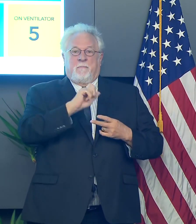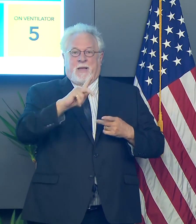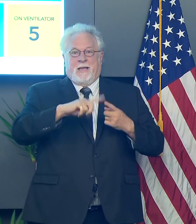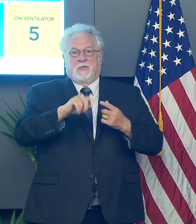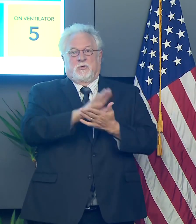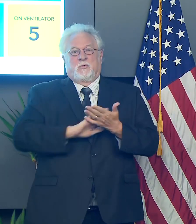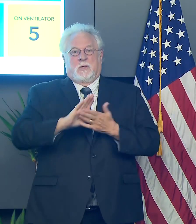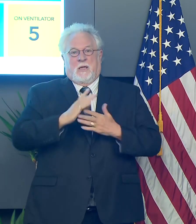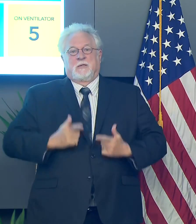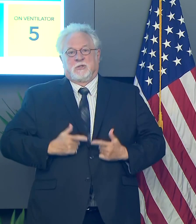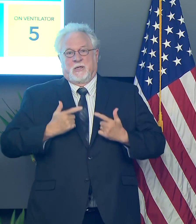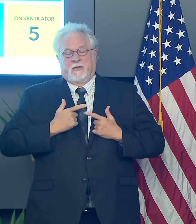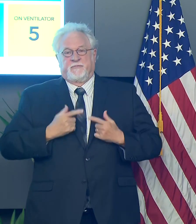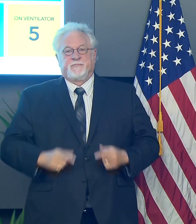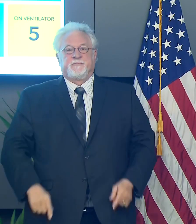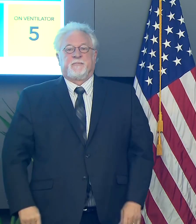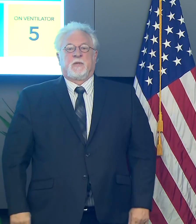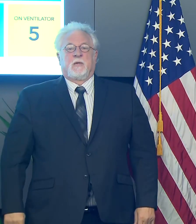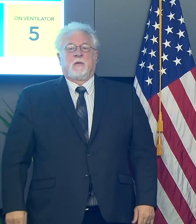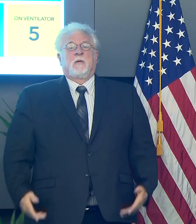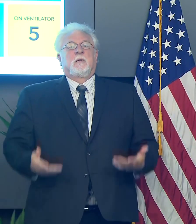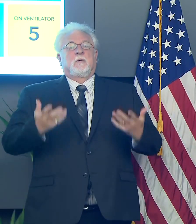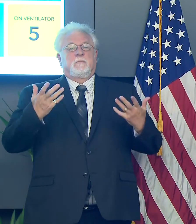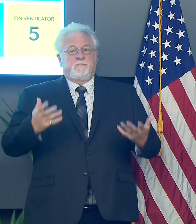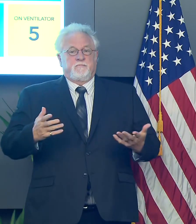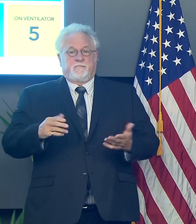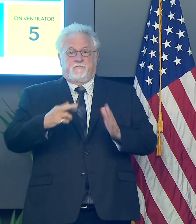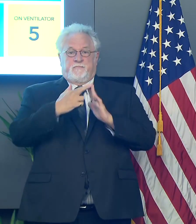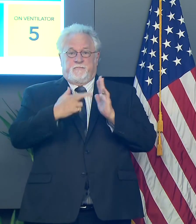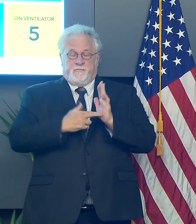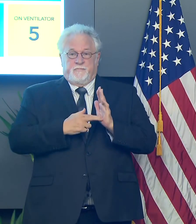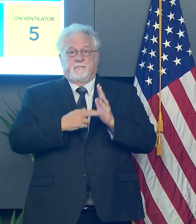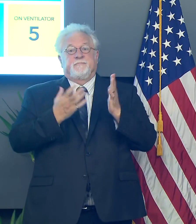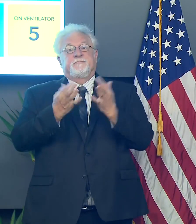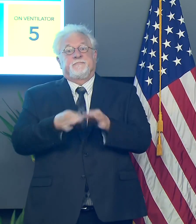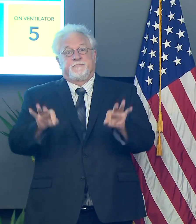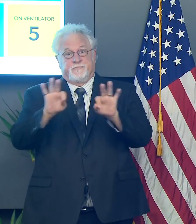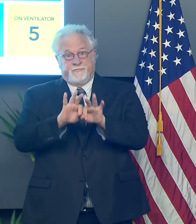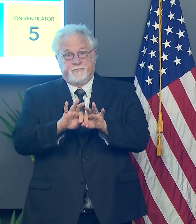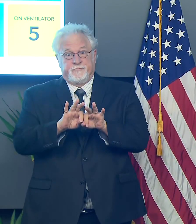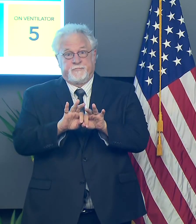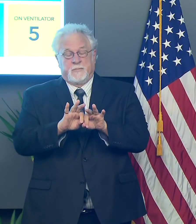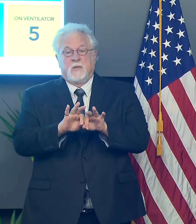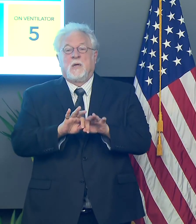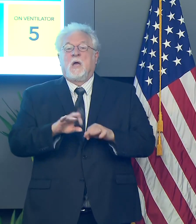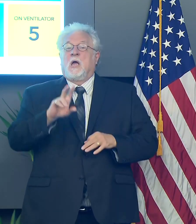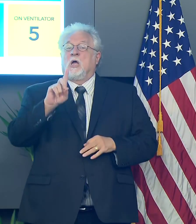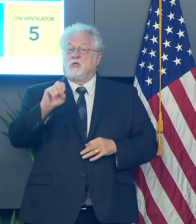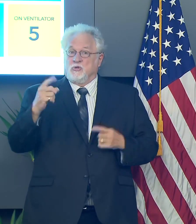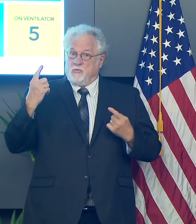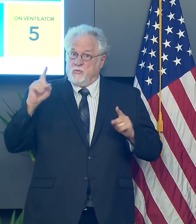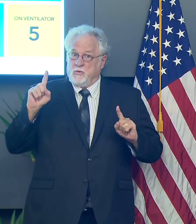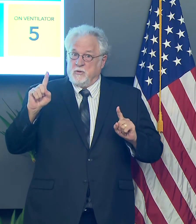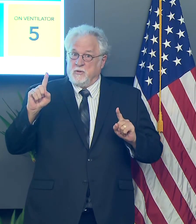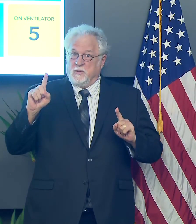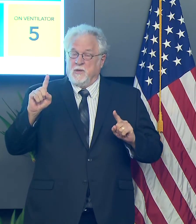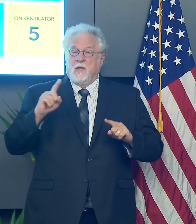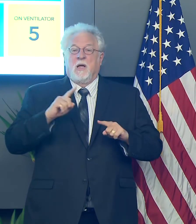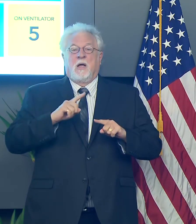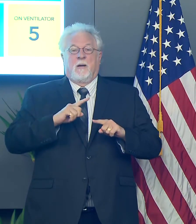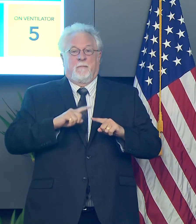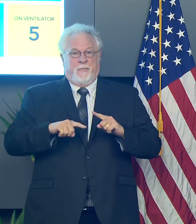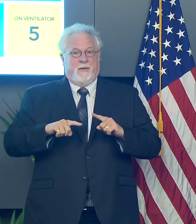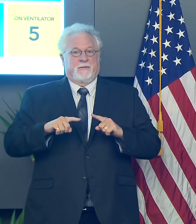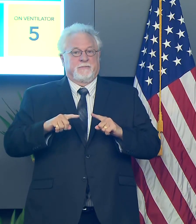college lives. So the mitigation measures are extremely important. They do work, uh, but they're going to be